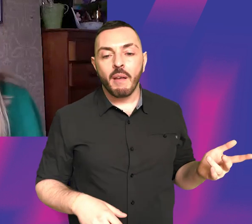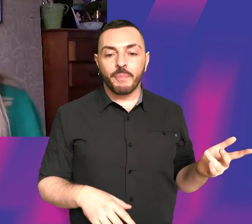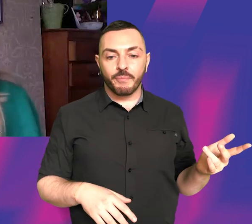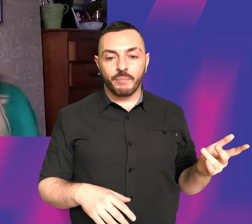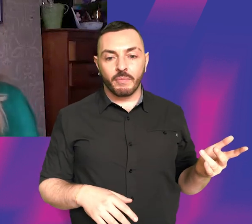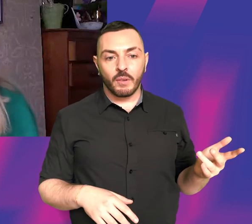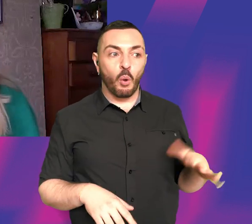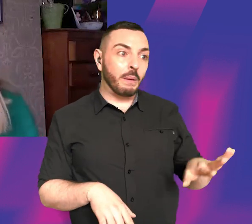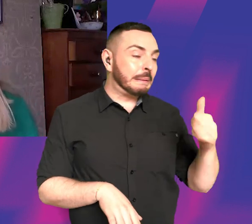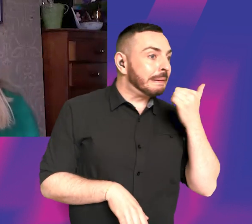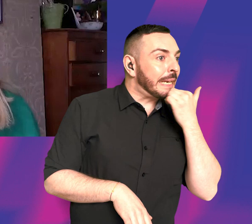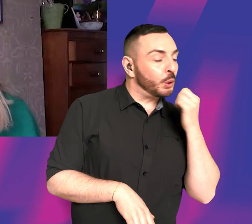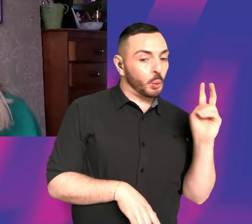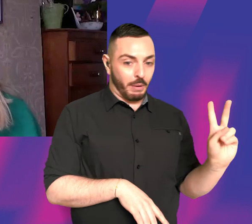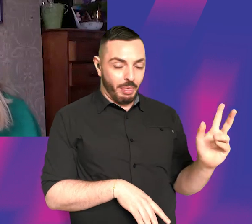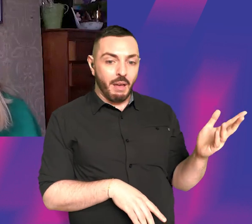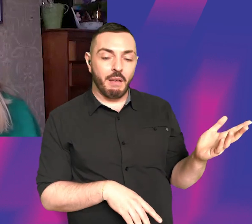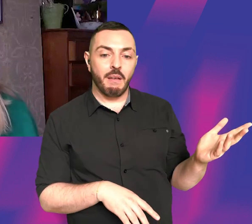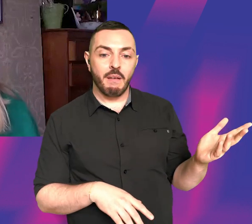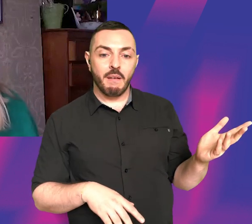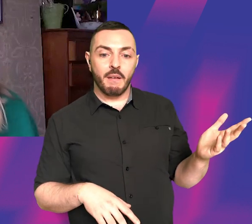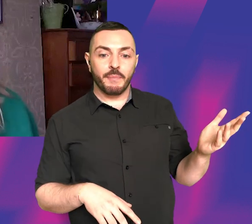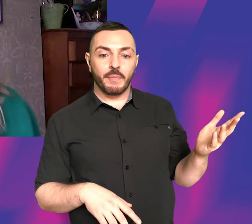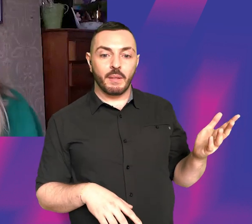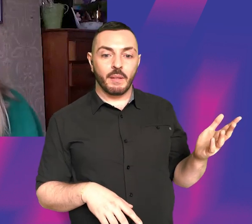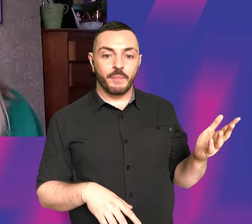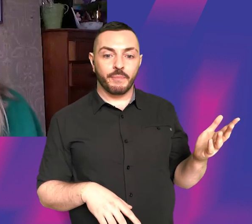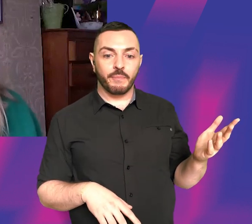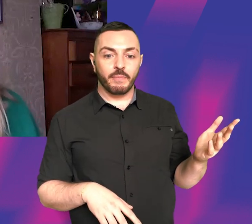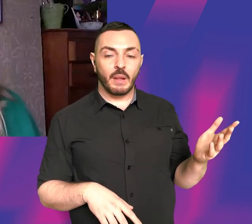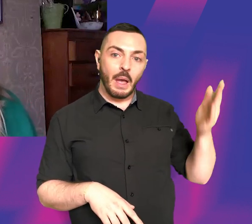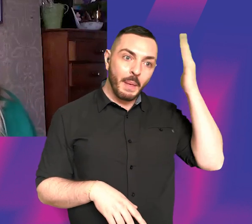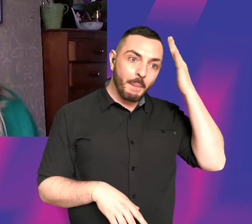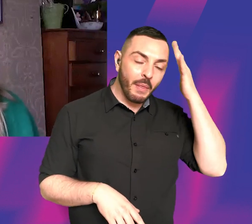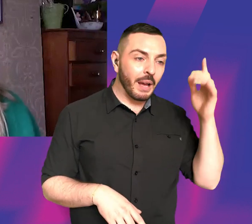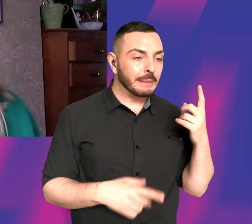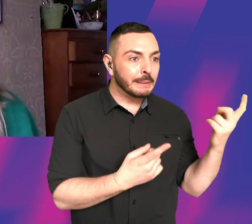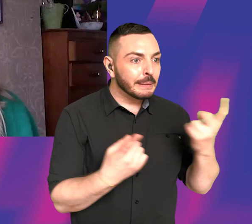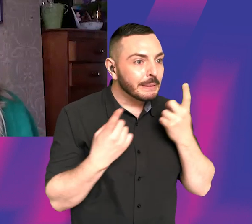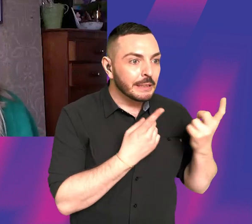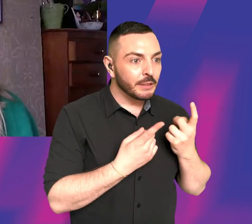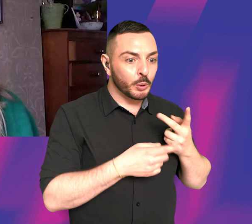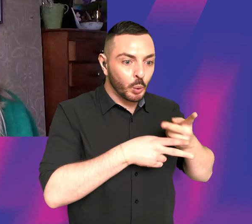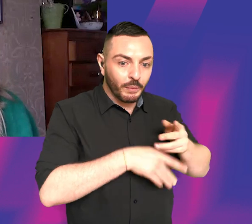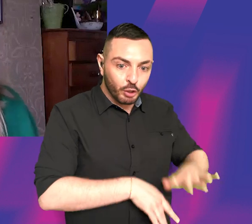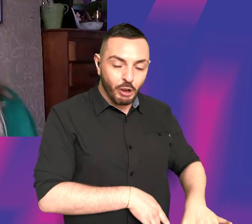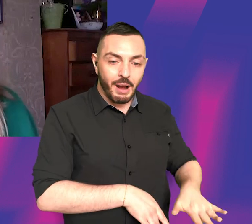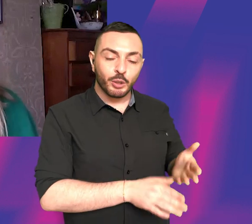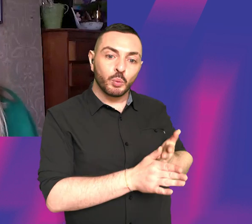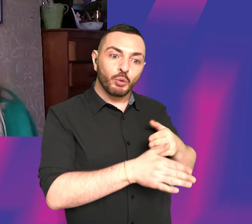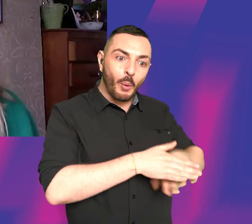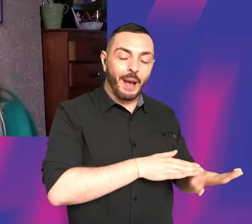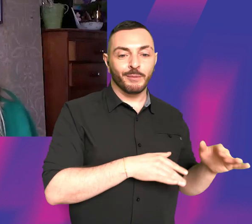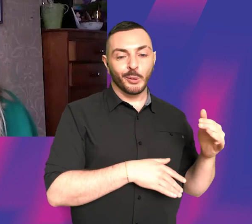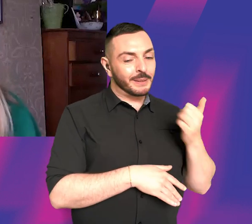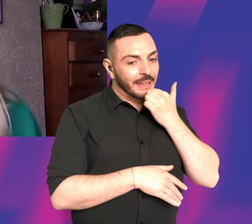date together and they can't, she, the mother can't find childcare. You know, it was, you know, it